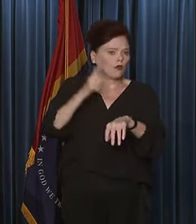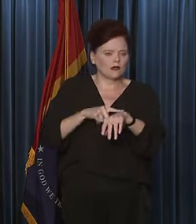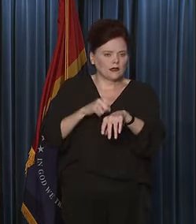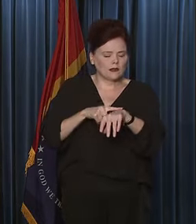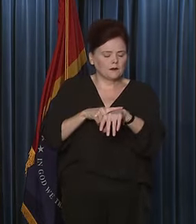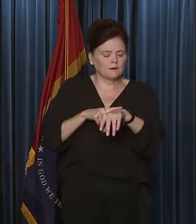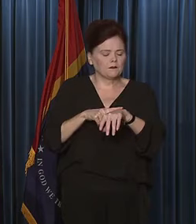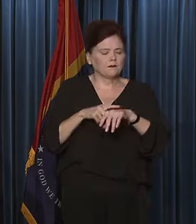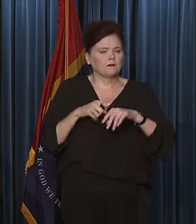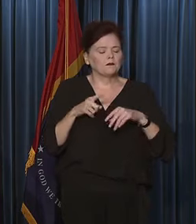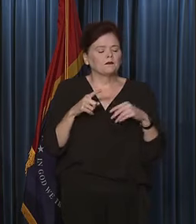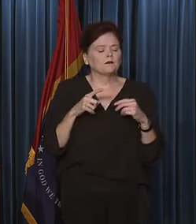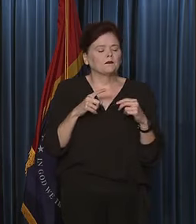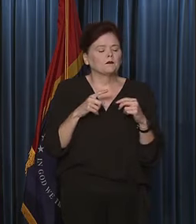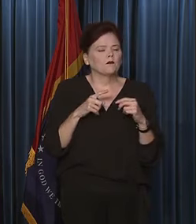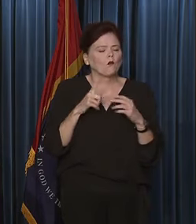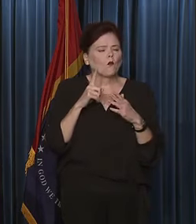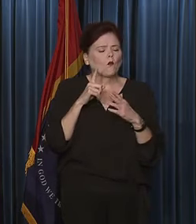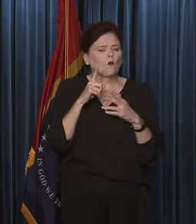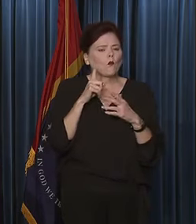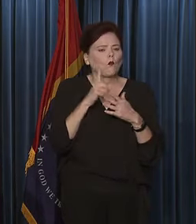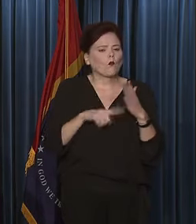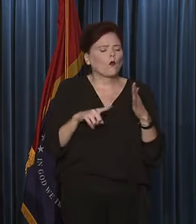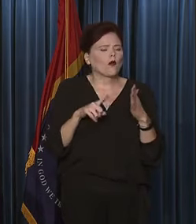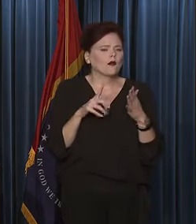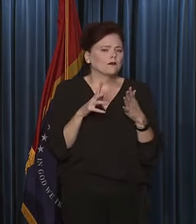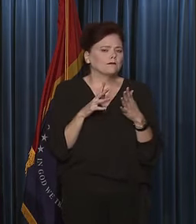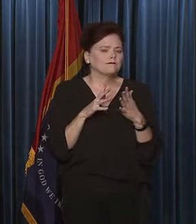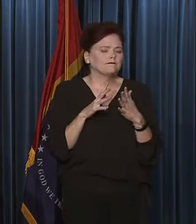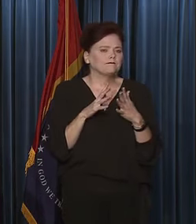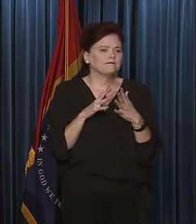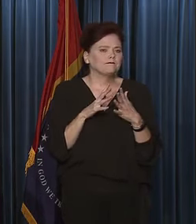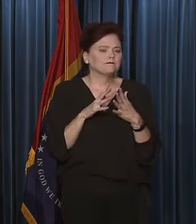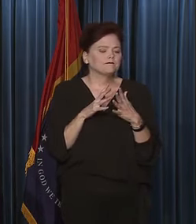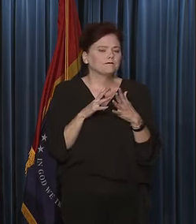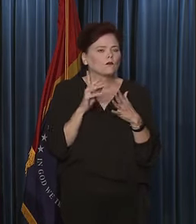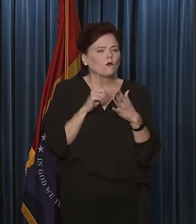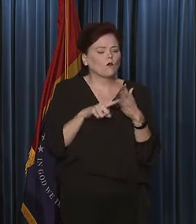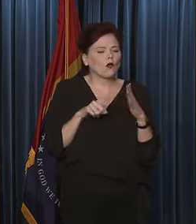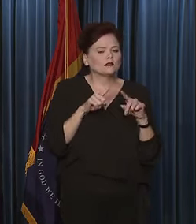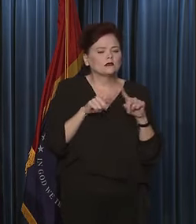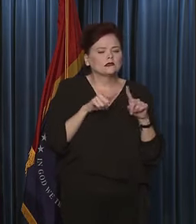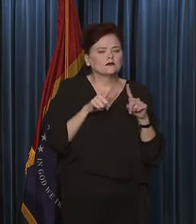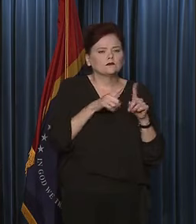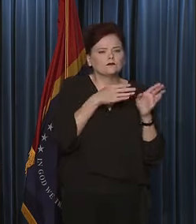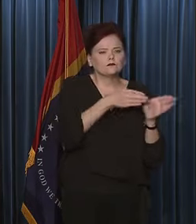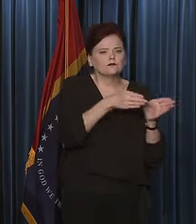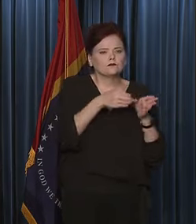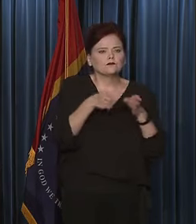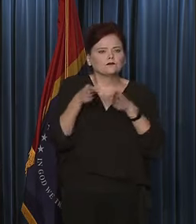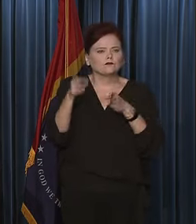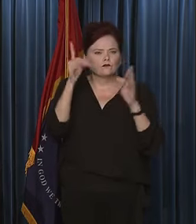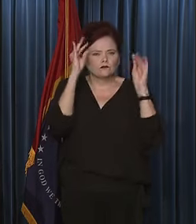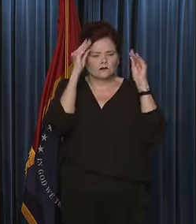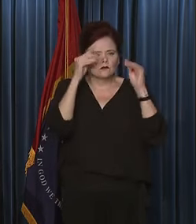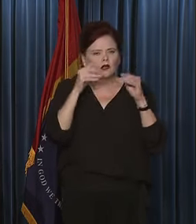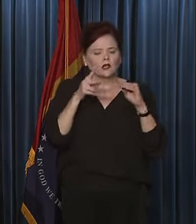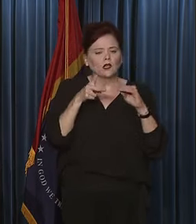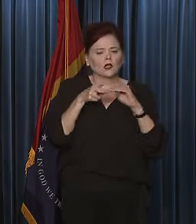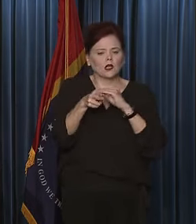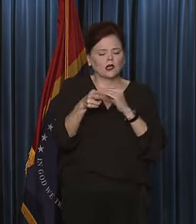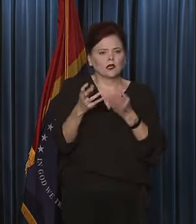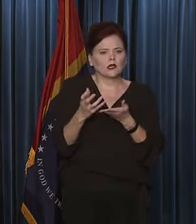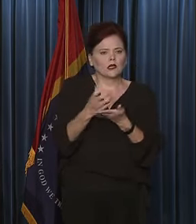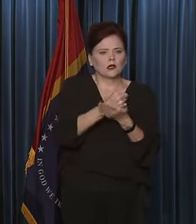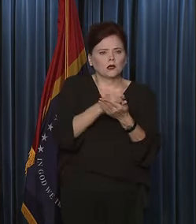being a numbers guy, what areas have, you know, just cutting the income, there